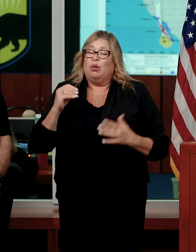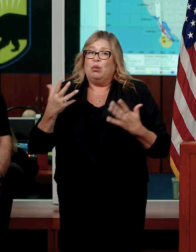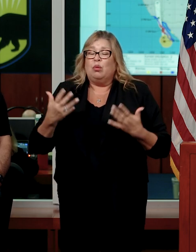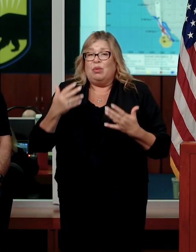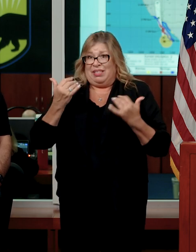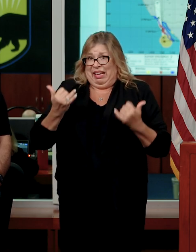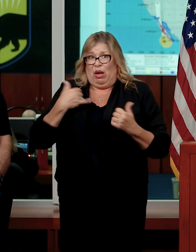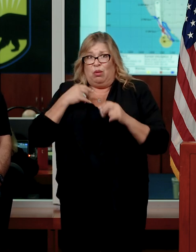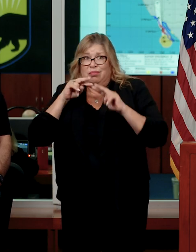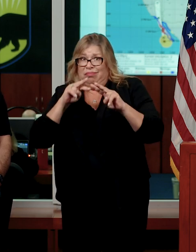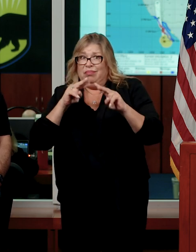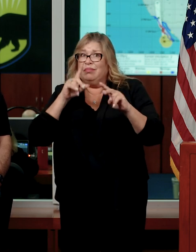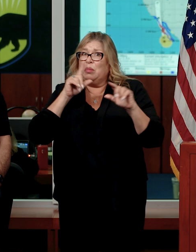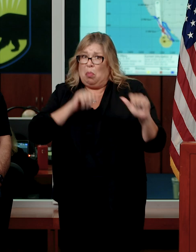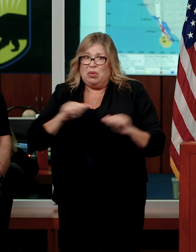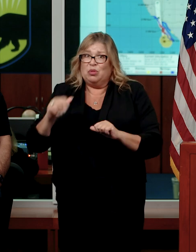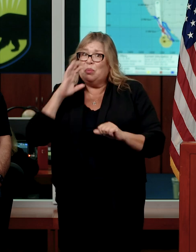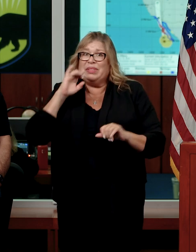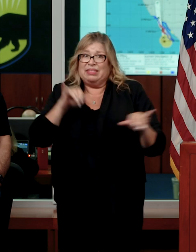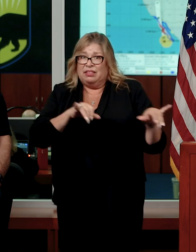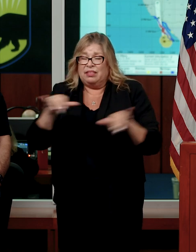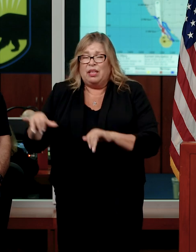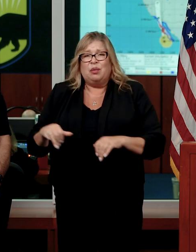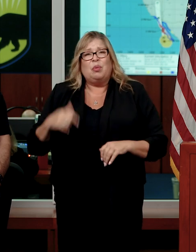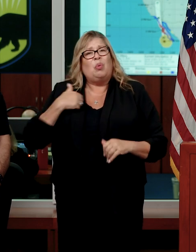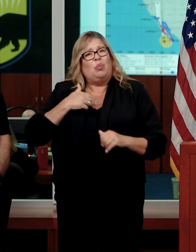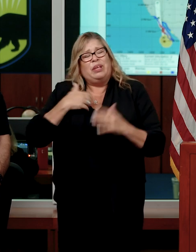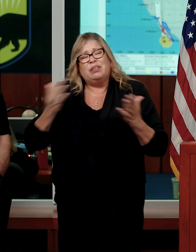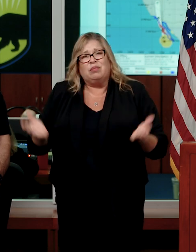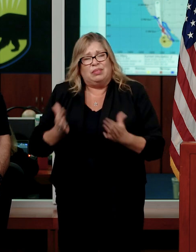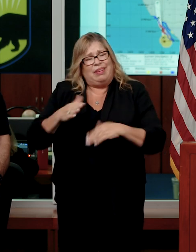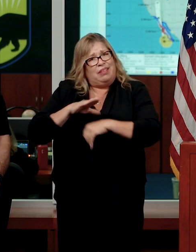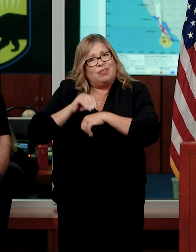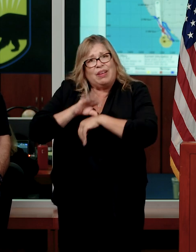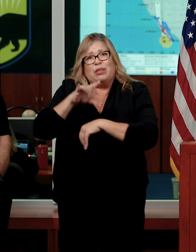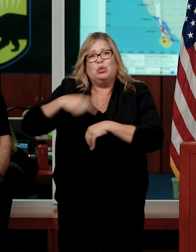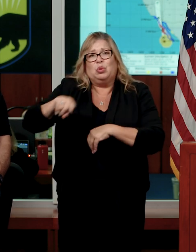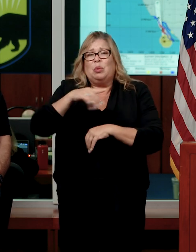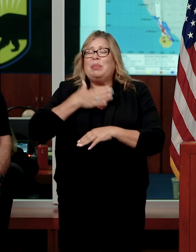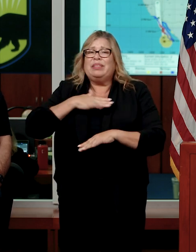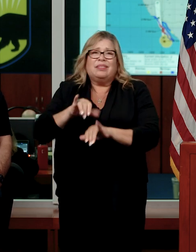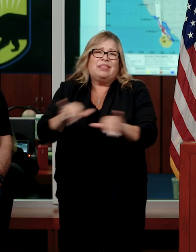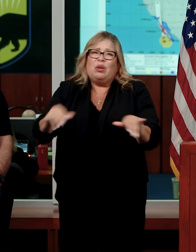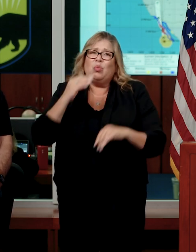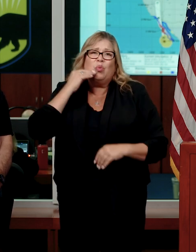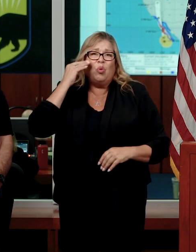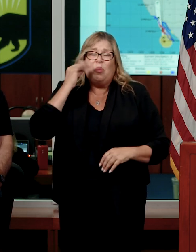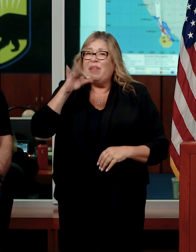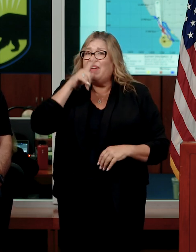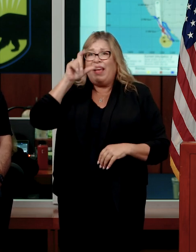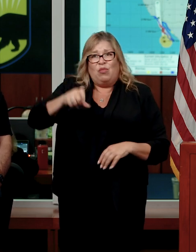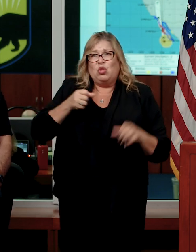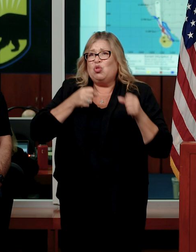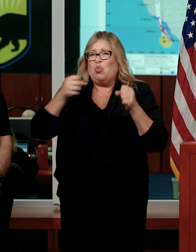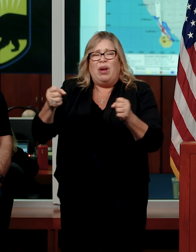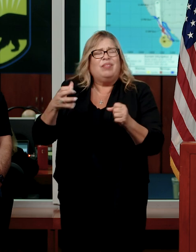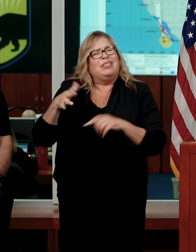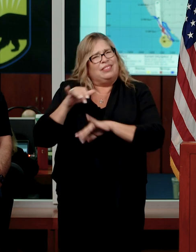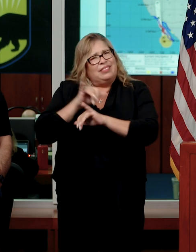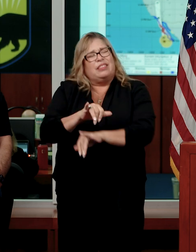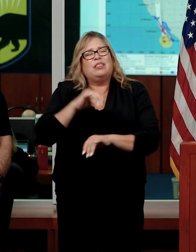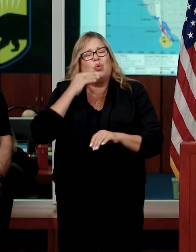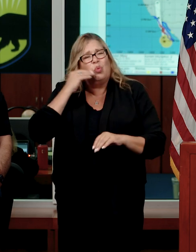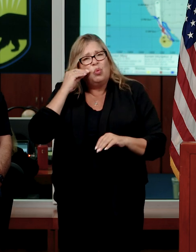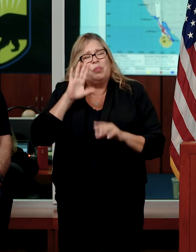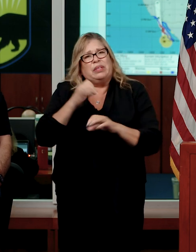advise people to stay home. If you do not need to be out on the roads, please take yourself out of the equation. We